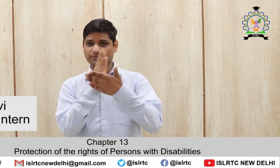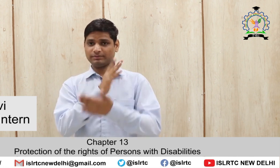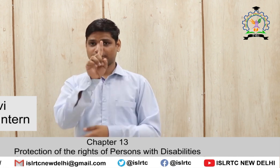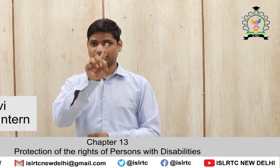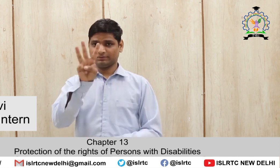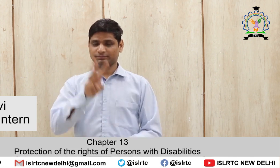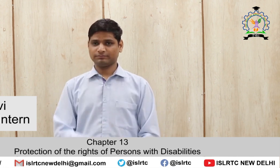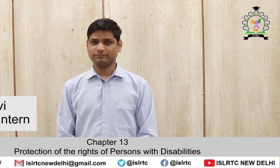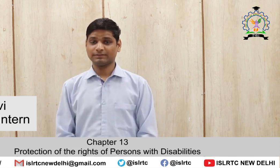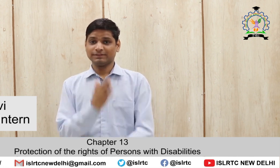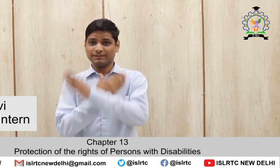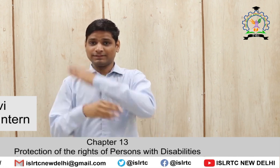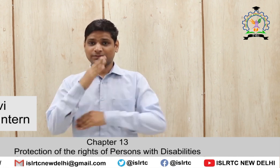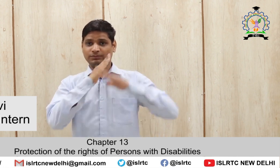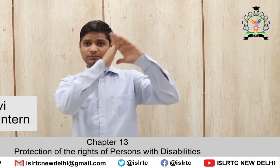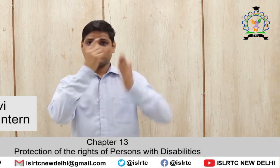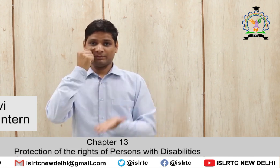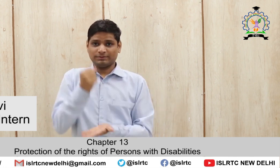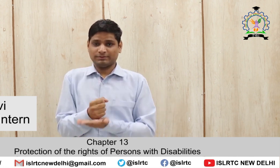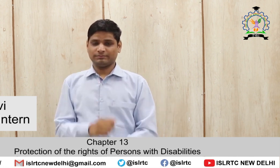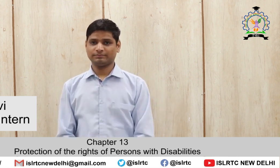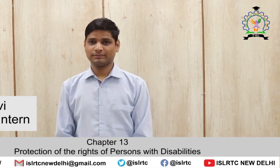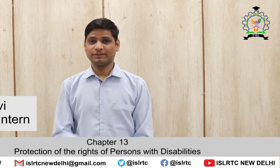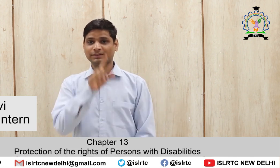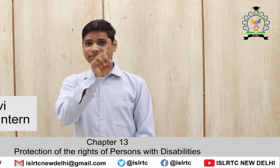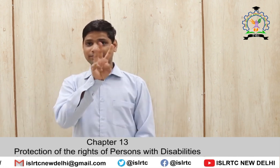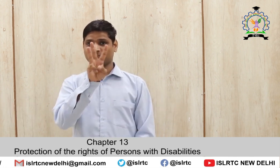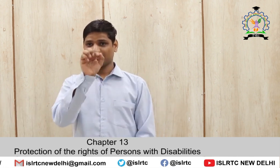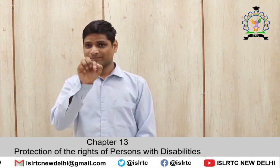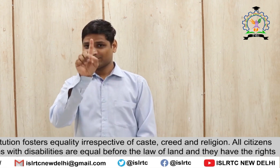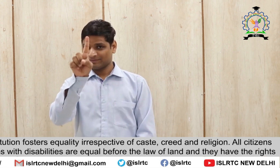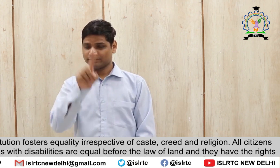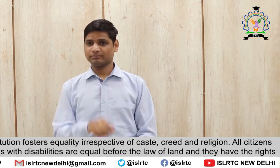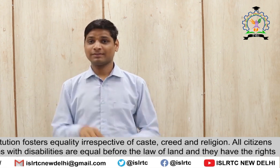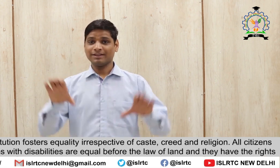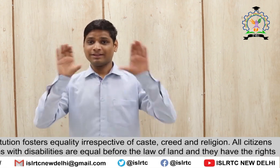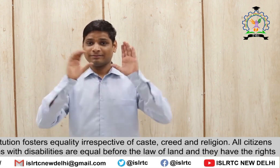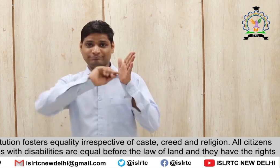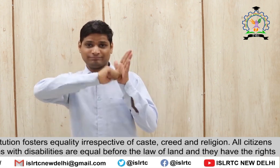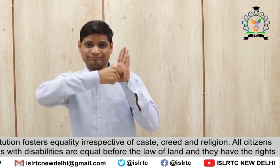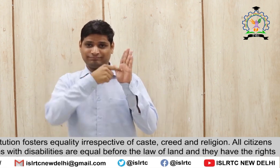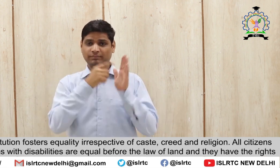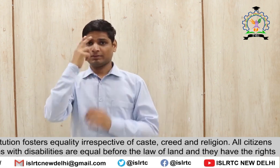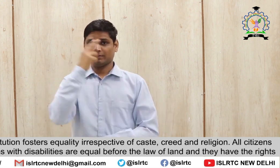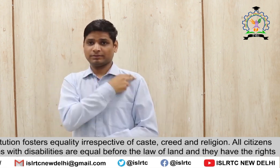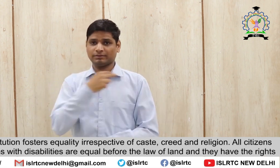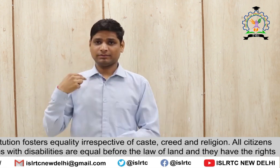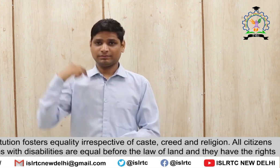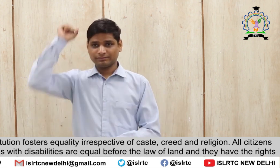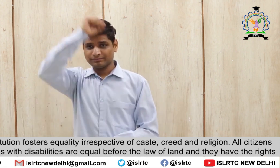Chapter 13 Protection of Rights of Persons with Disabilities 13.1 Our Constitution fosters equality